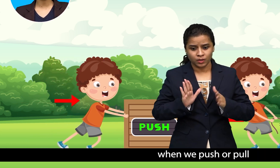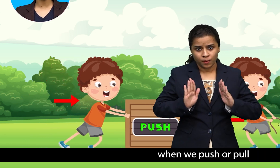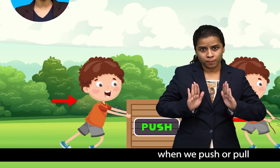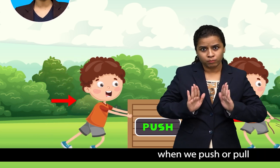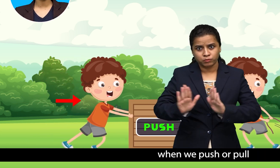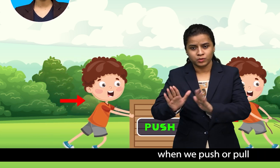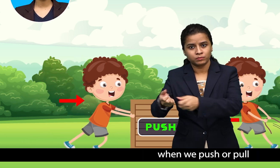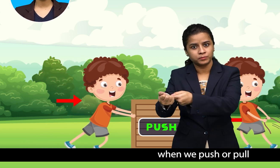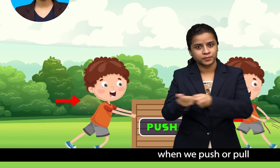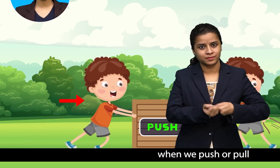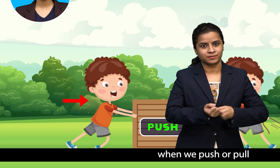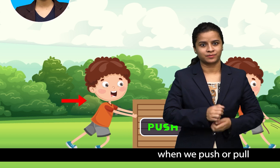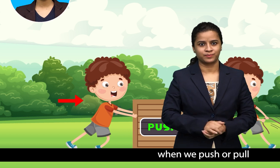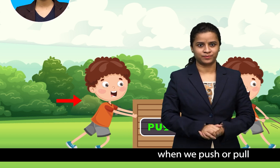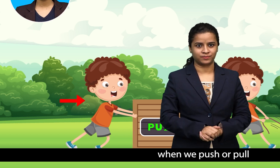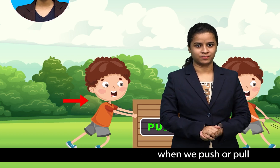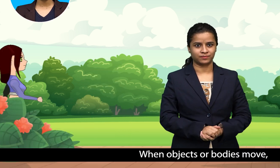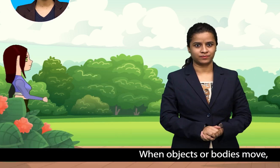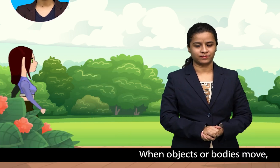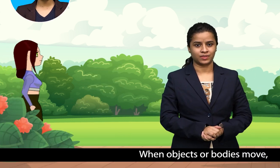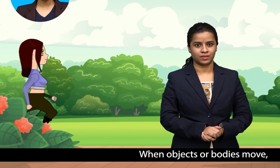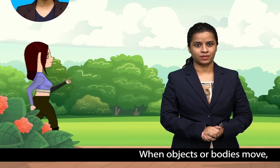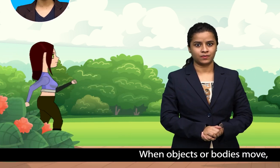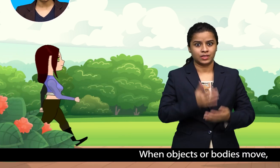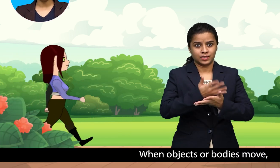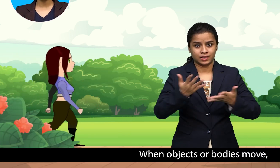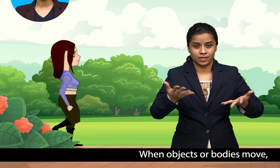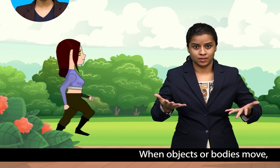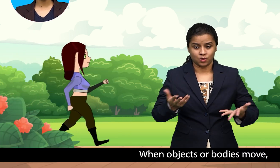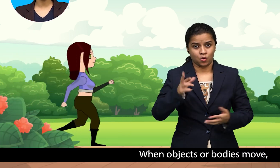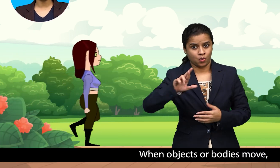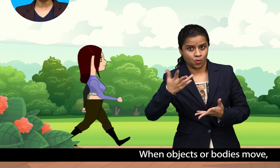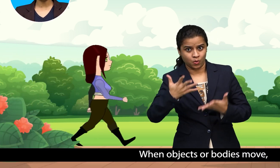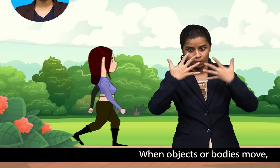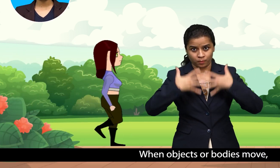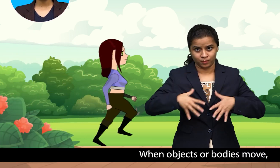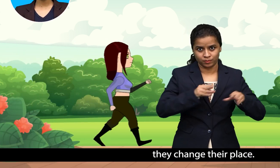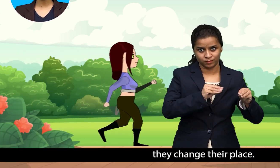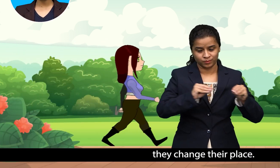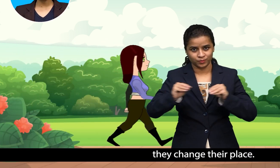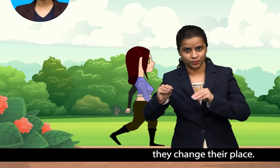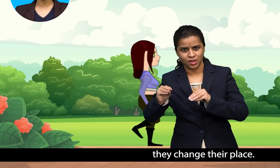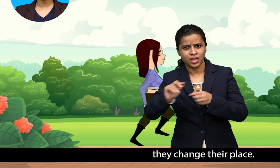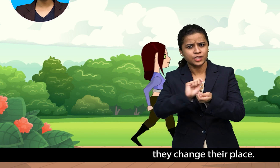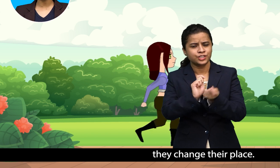pull when objects or bodies move they change their place